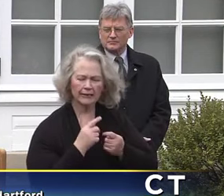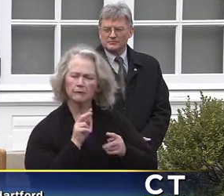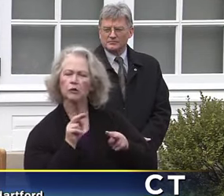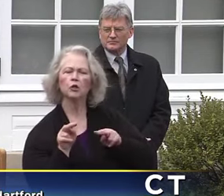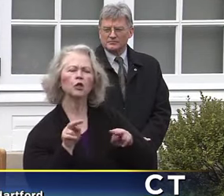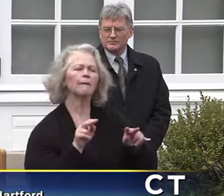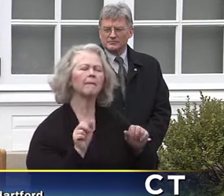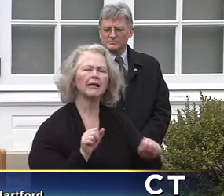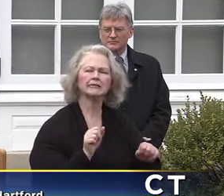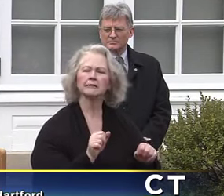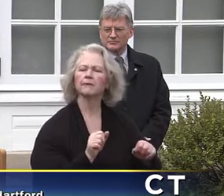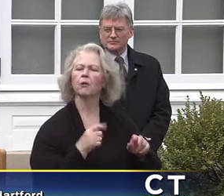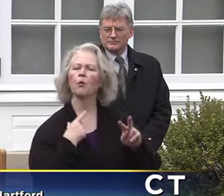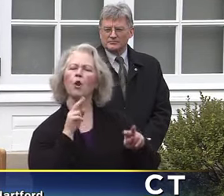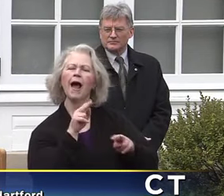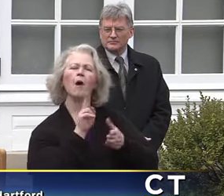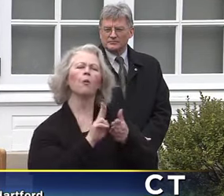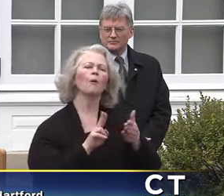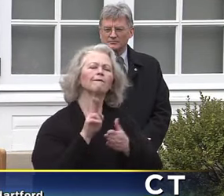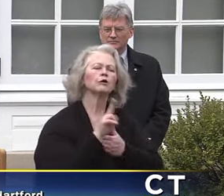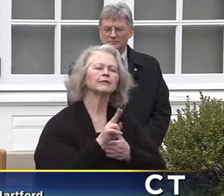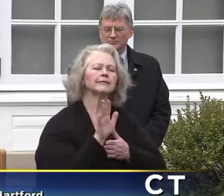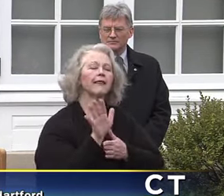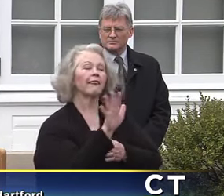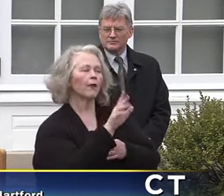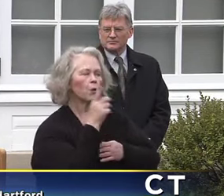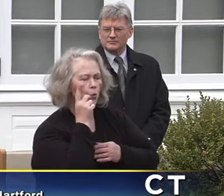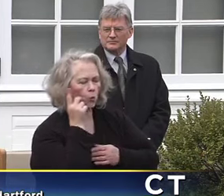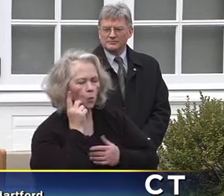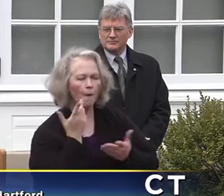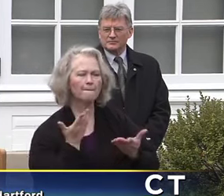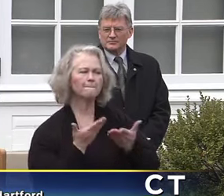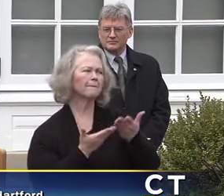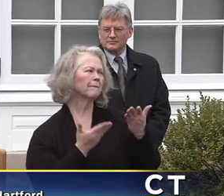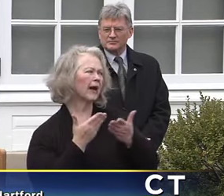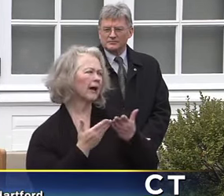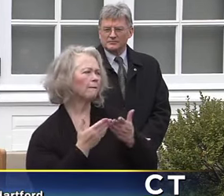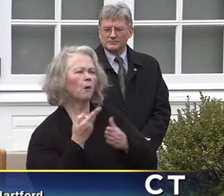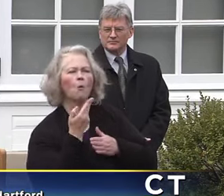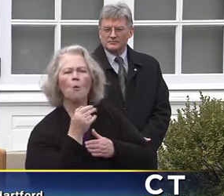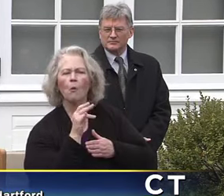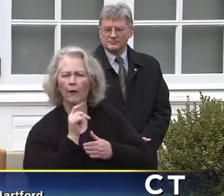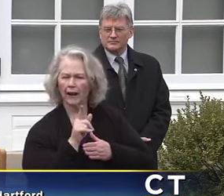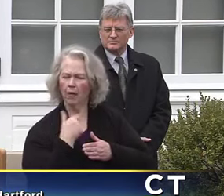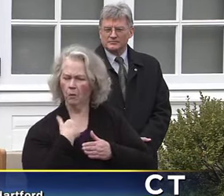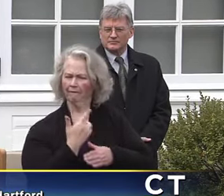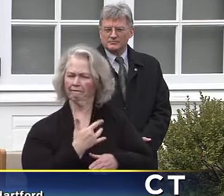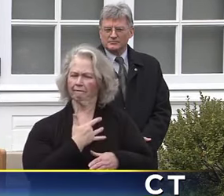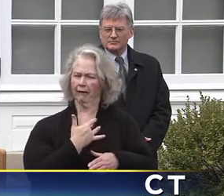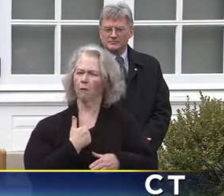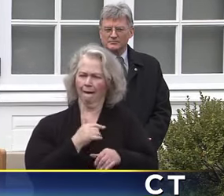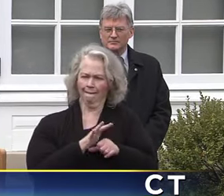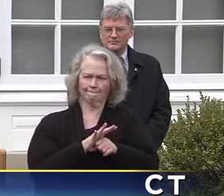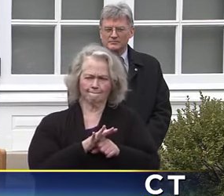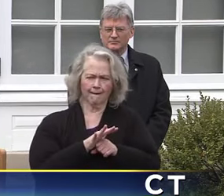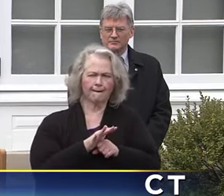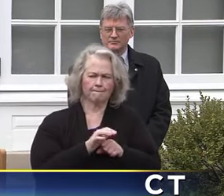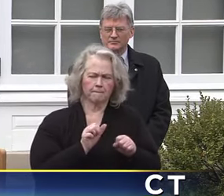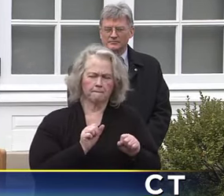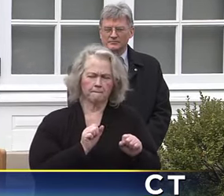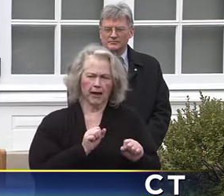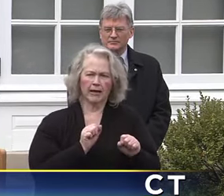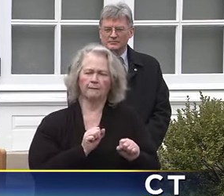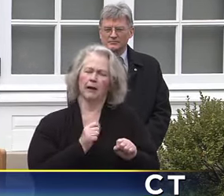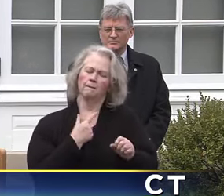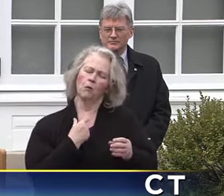it comes to university dorms, when it comes to hotel space. We think we've got enough capacity. But we are thinking a